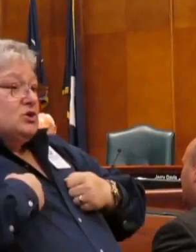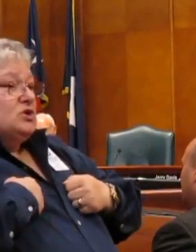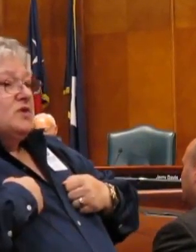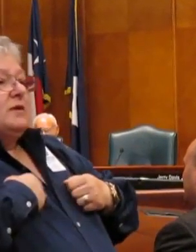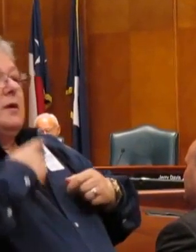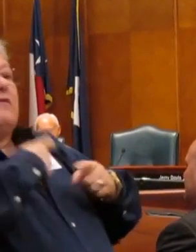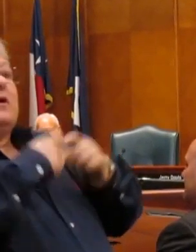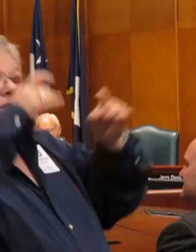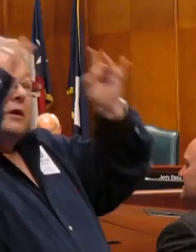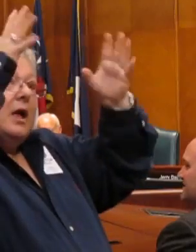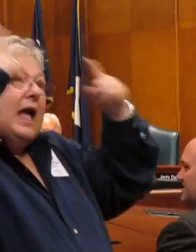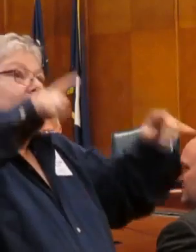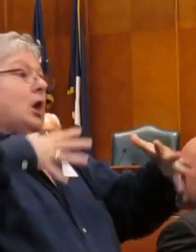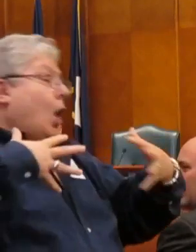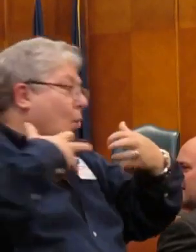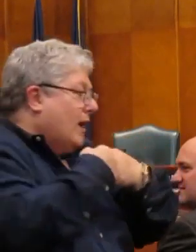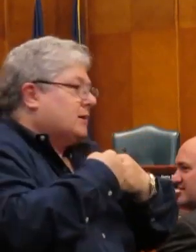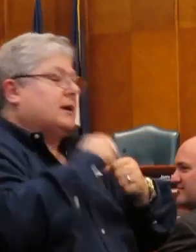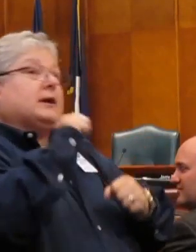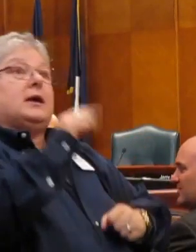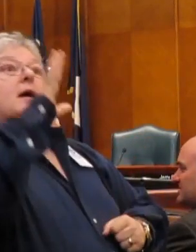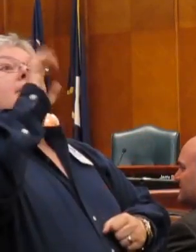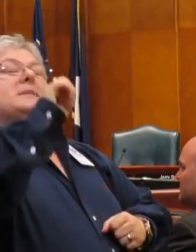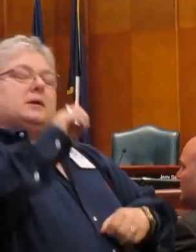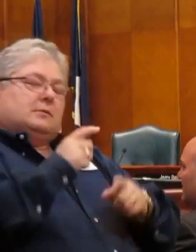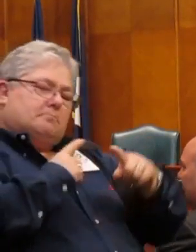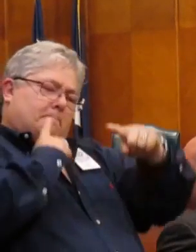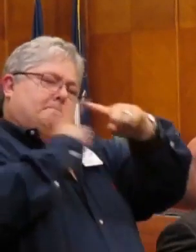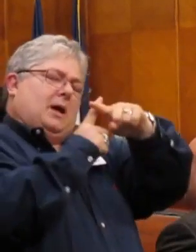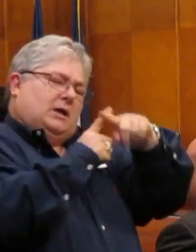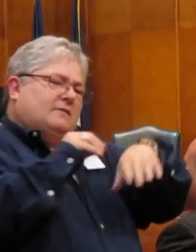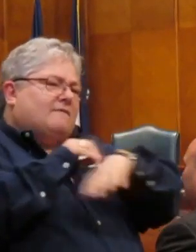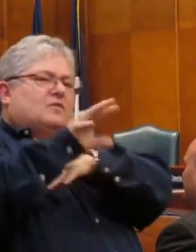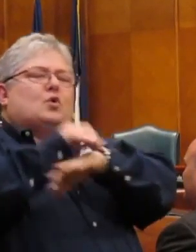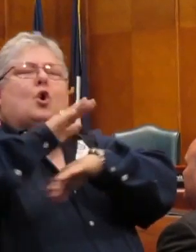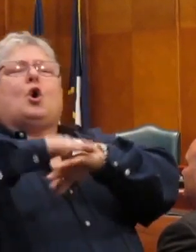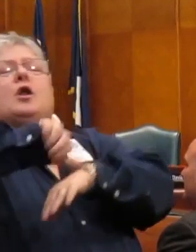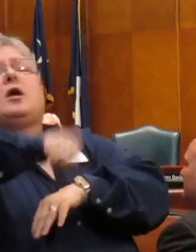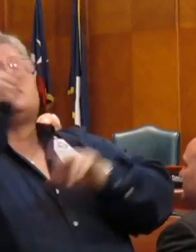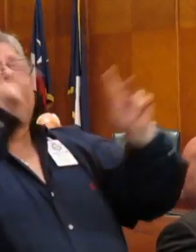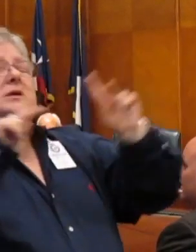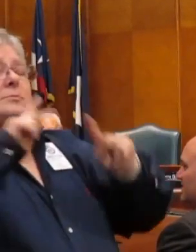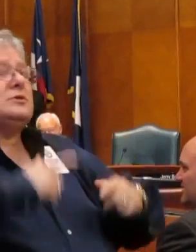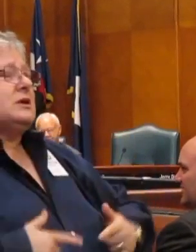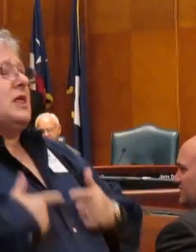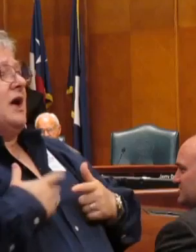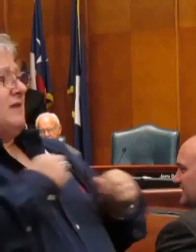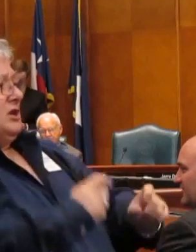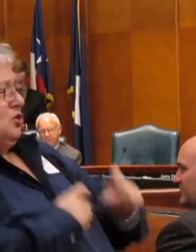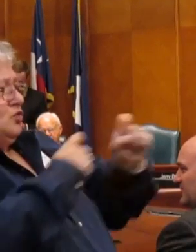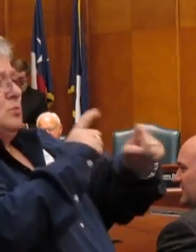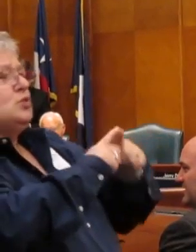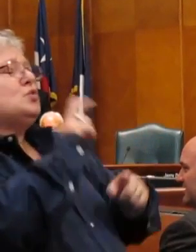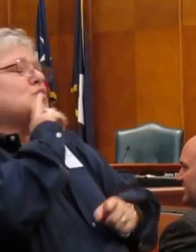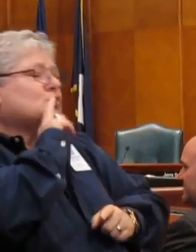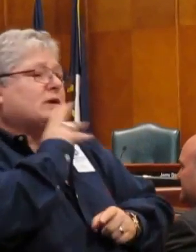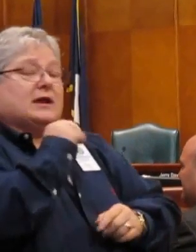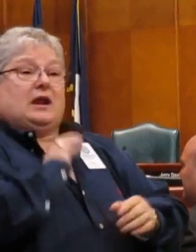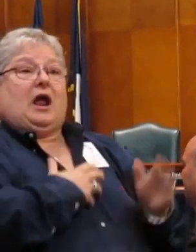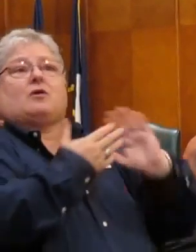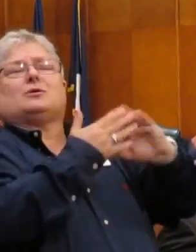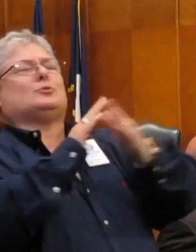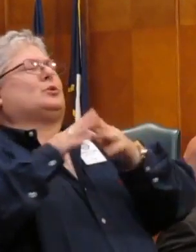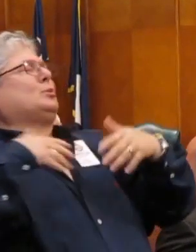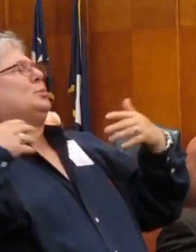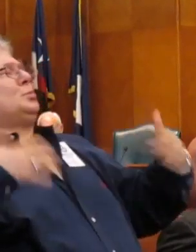traumatic happenings and accidents can be a positive influence on so many other people's lives and contribute to Houston and our community. it's